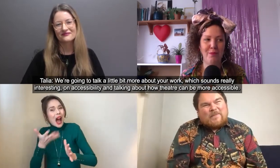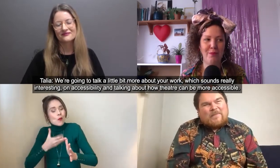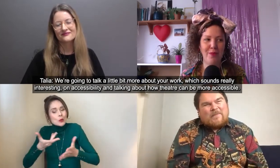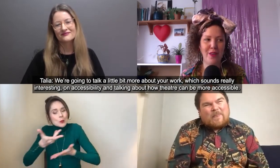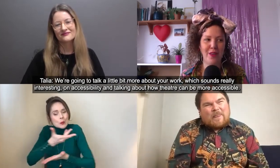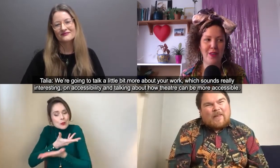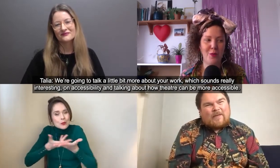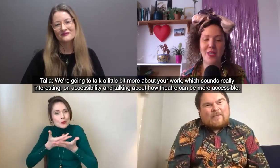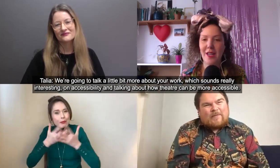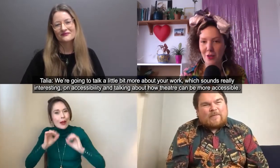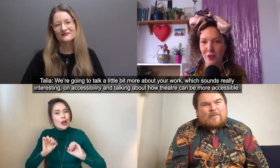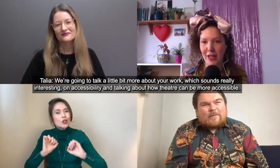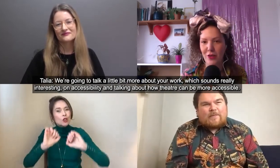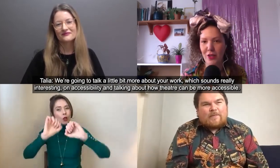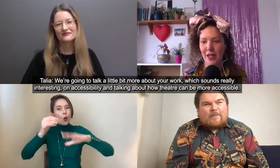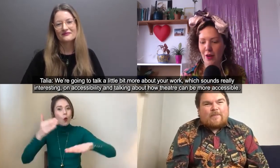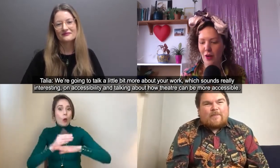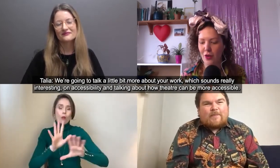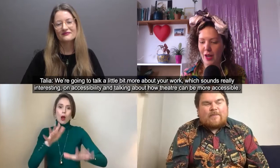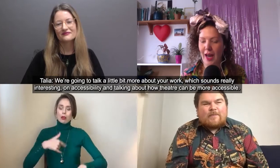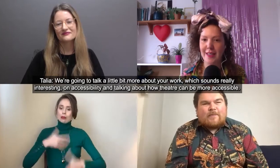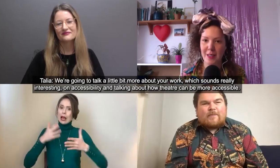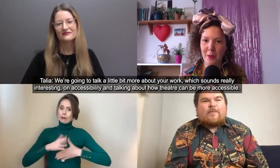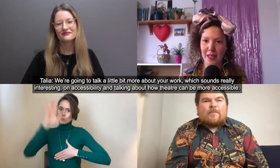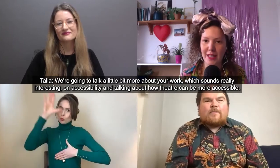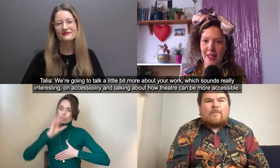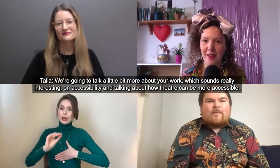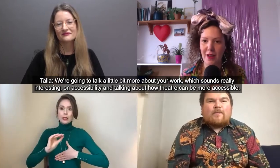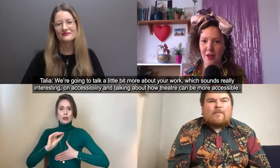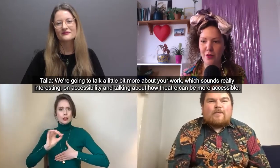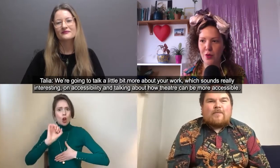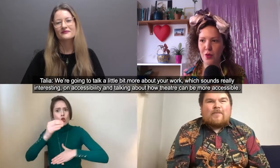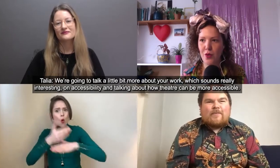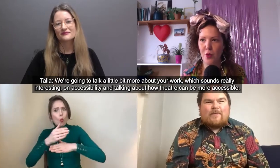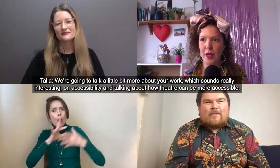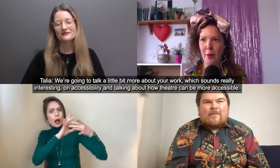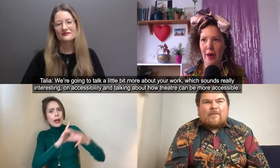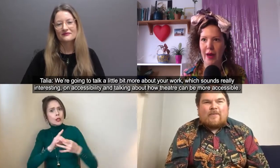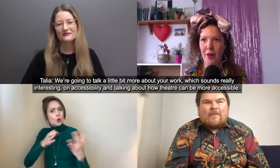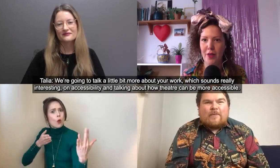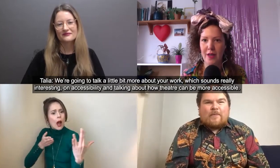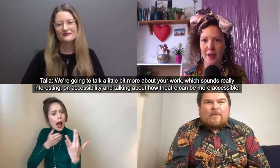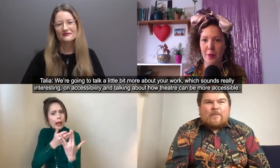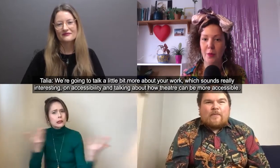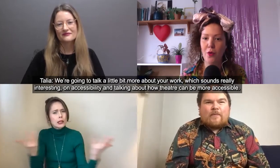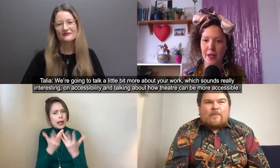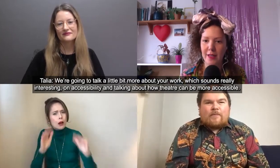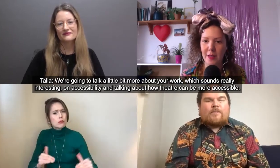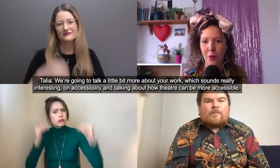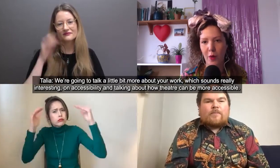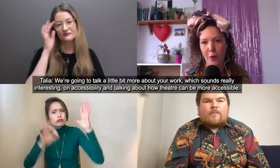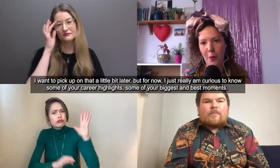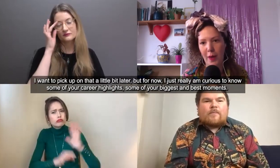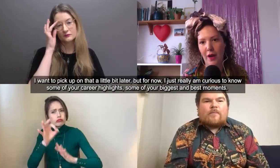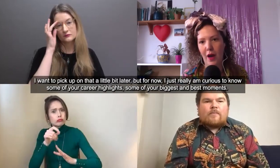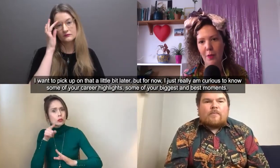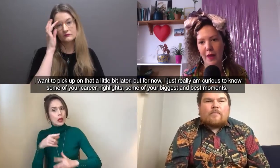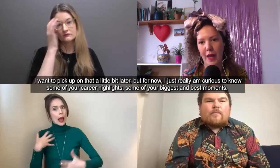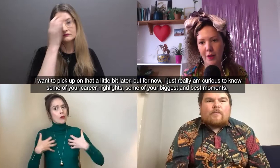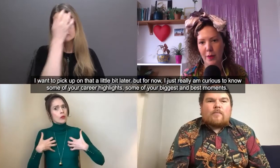which sounds really interesting on accessibility and kind of talking about how theater can be more accessible I want to pick up on that a little bit